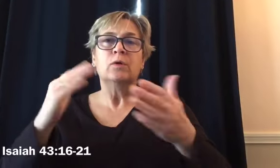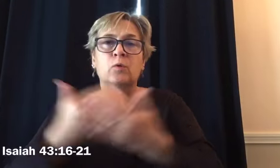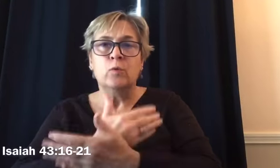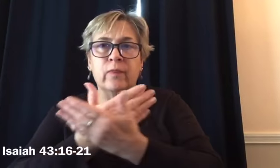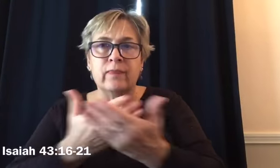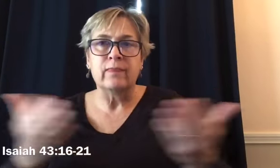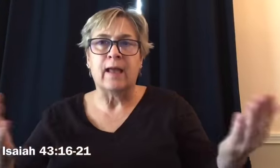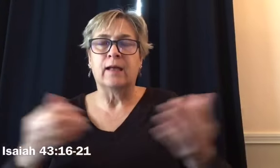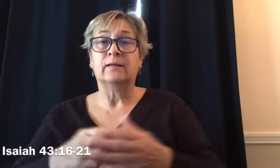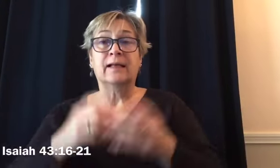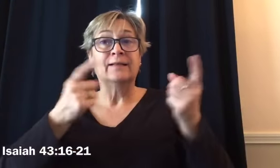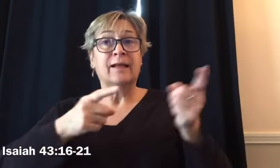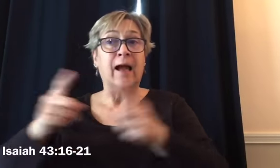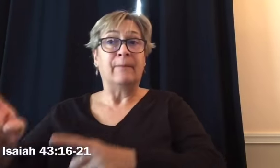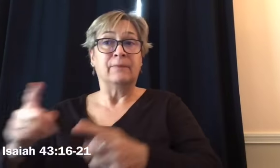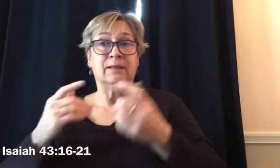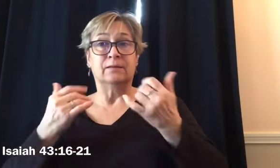See, I'm doing something new.